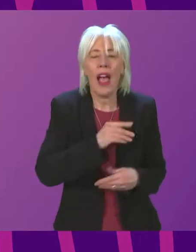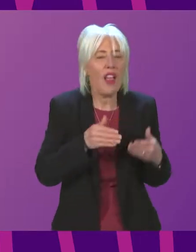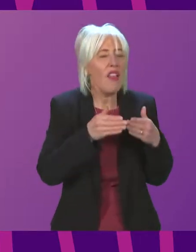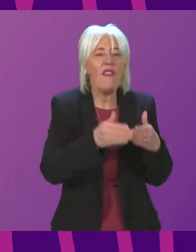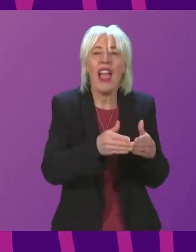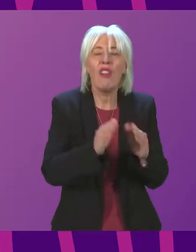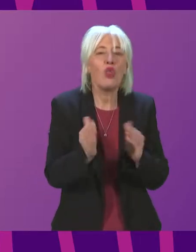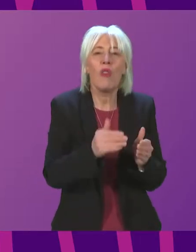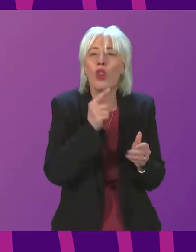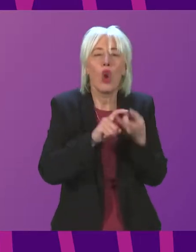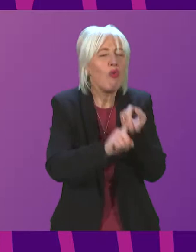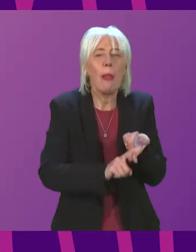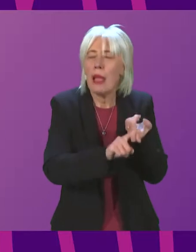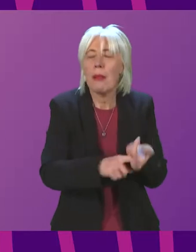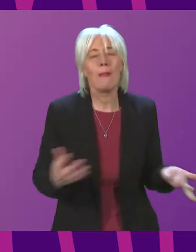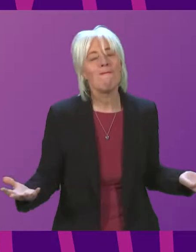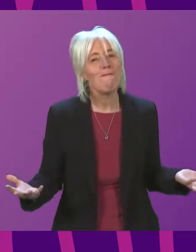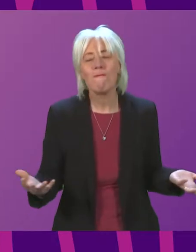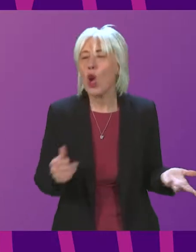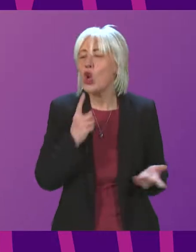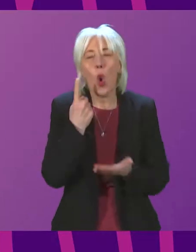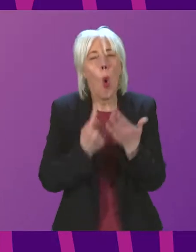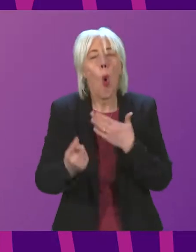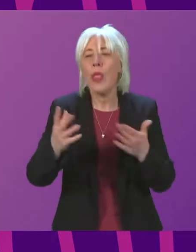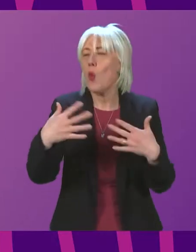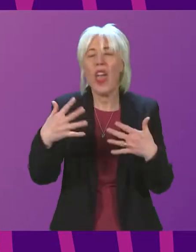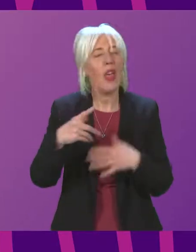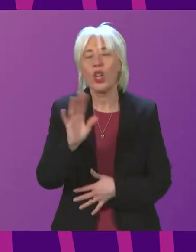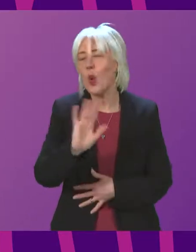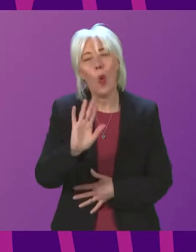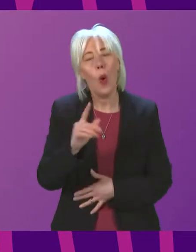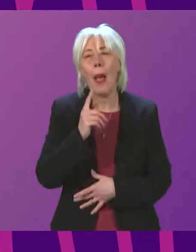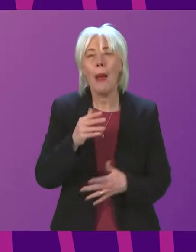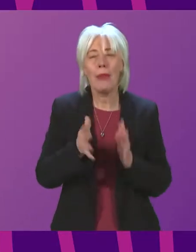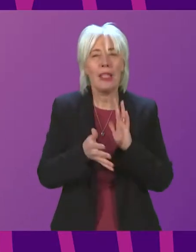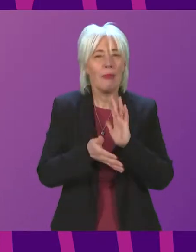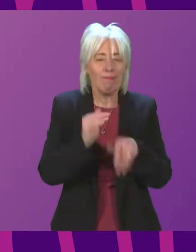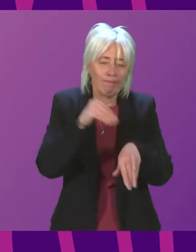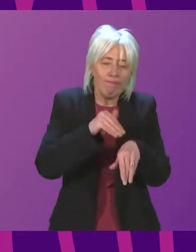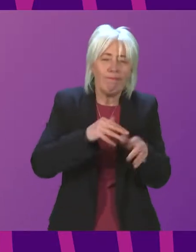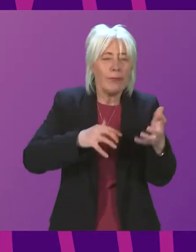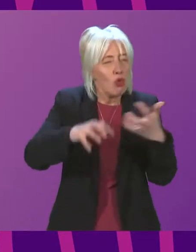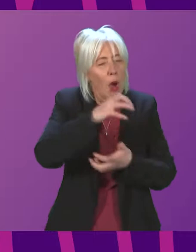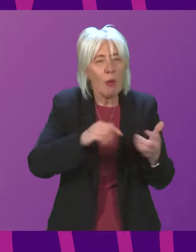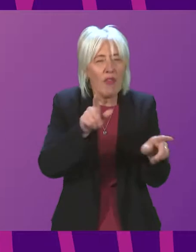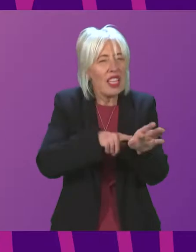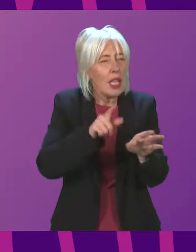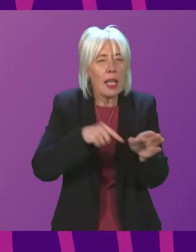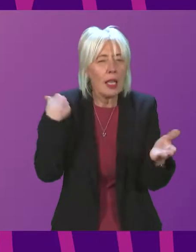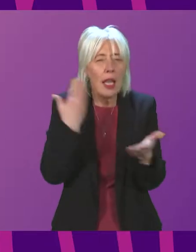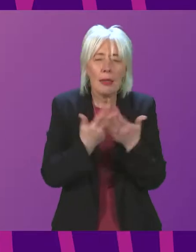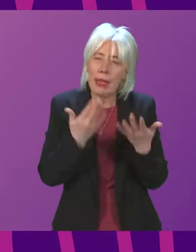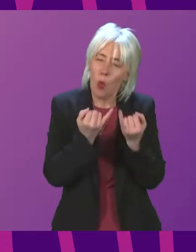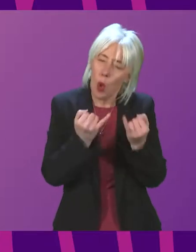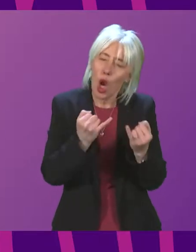services. This is not just about weather. Disruption has been going on for years, yet things are simply getting worse.